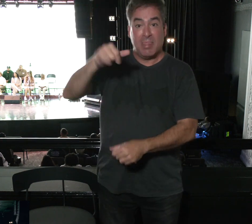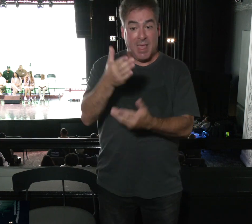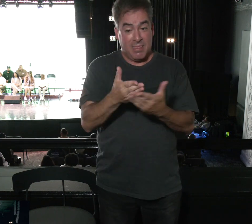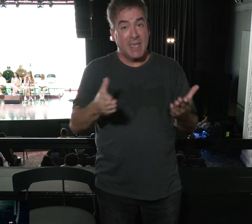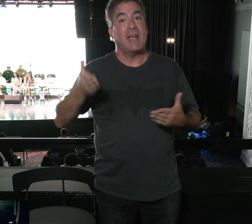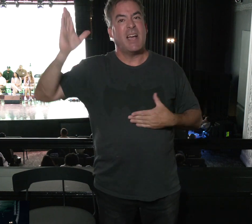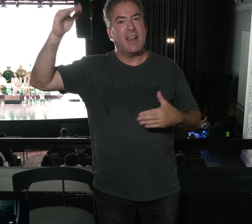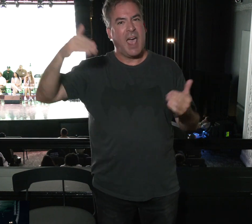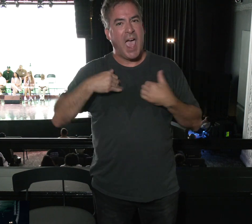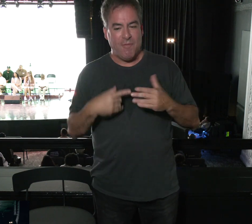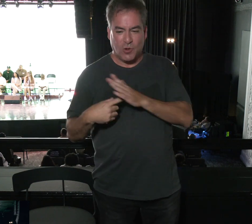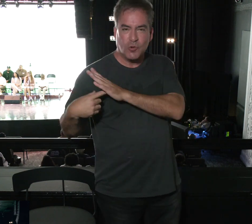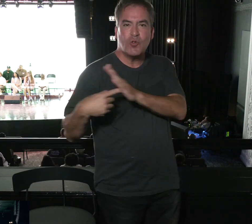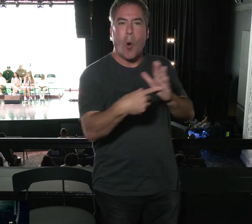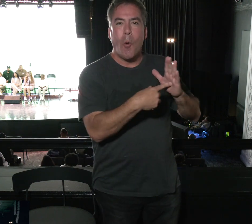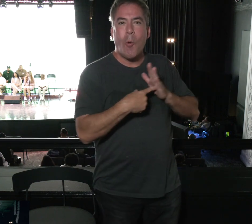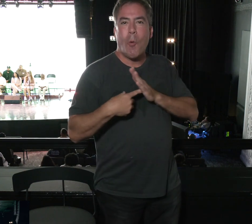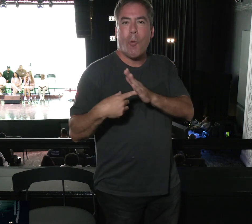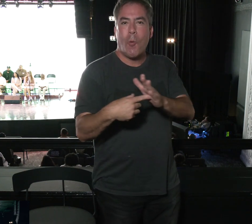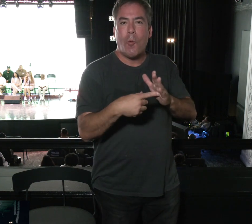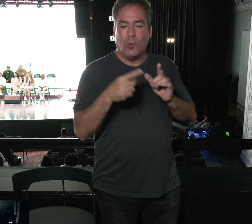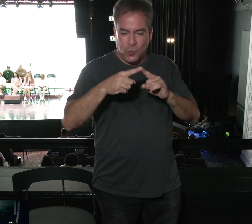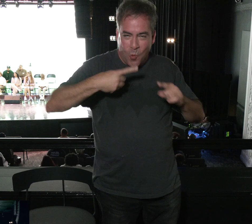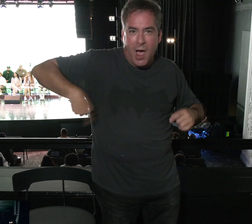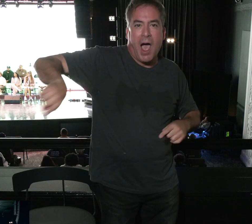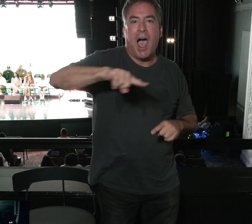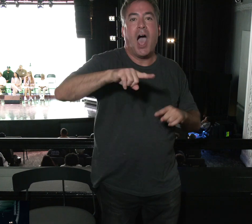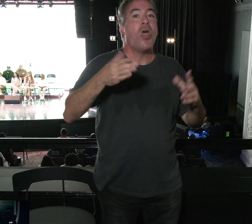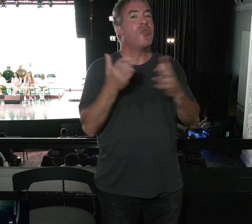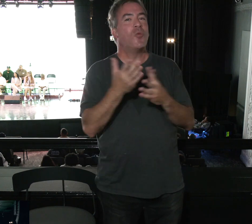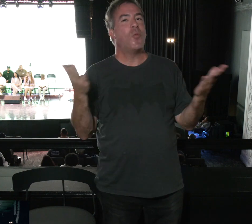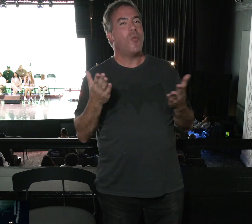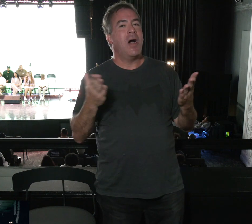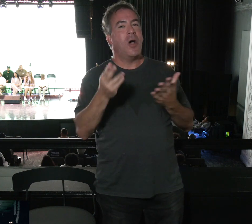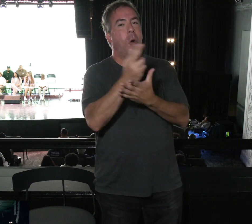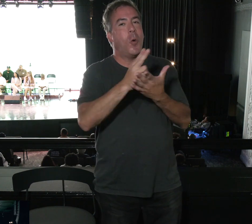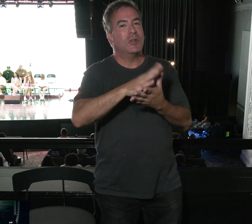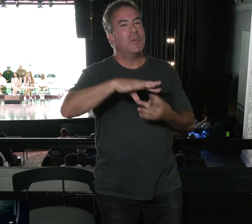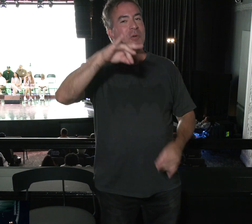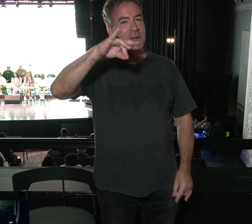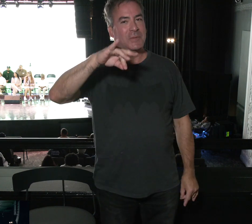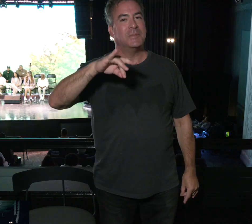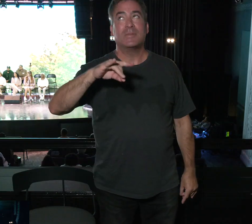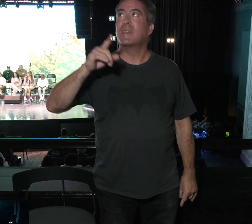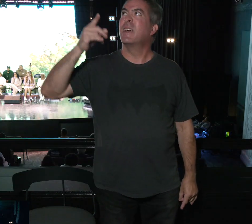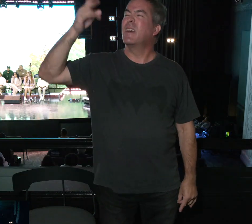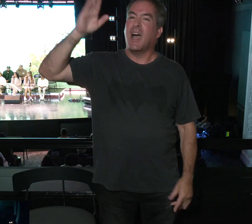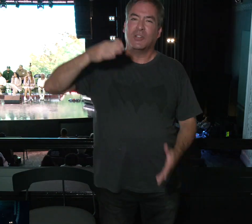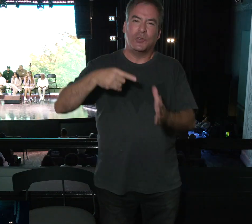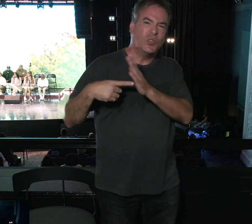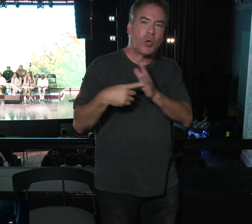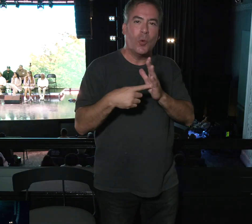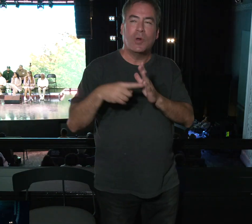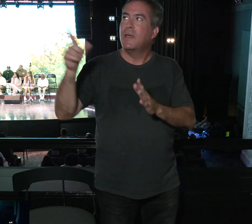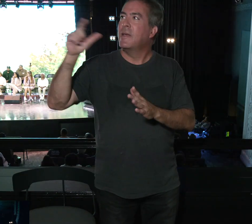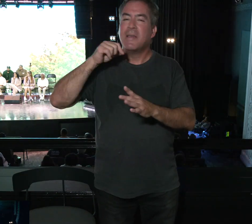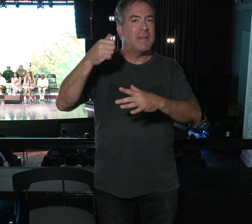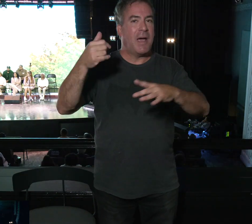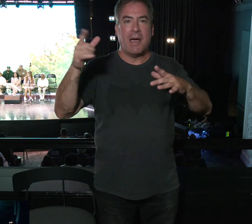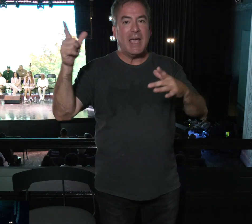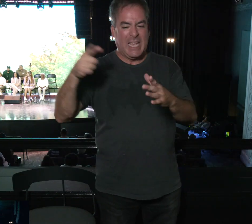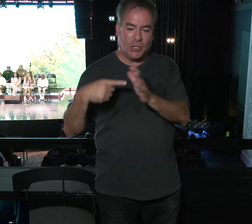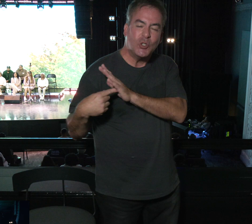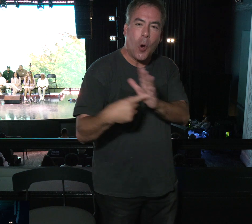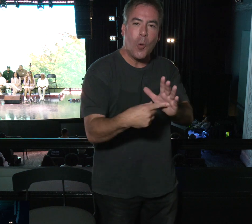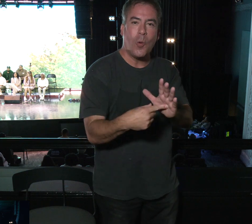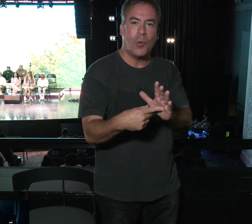things God has revealed to us by the Spirit. He reveals things. He doesn't create. He